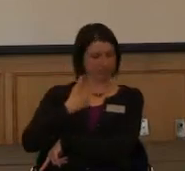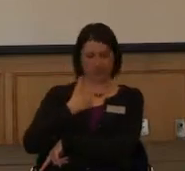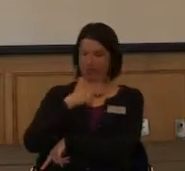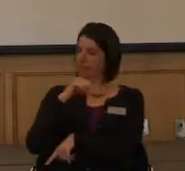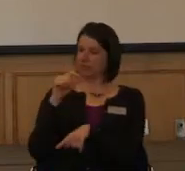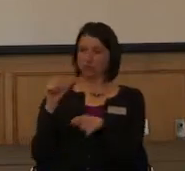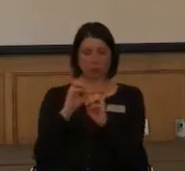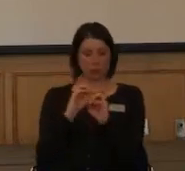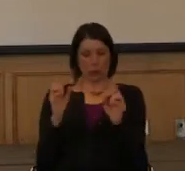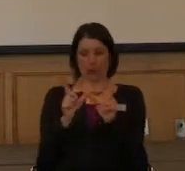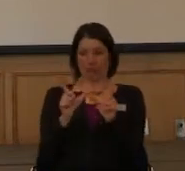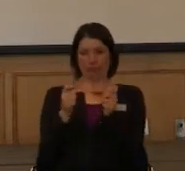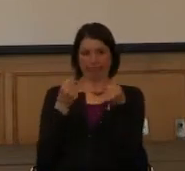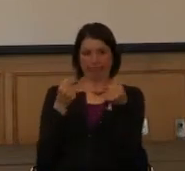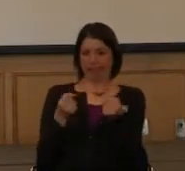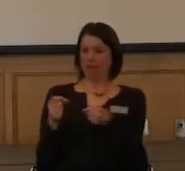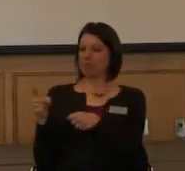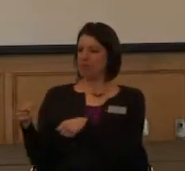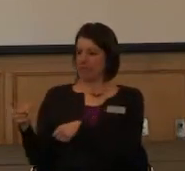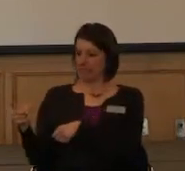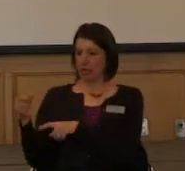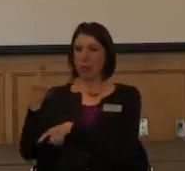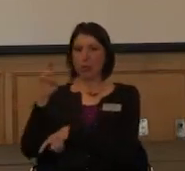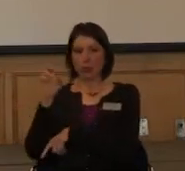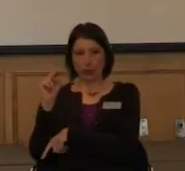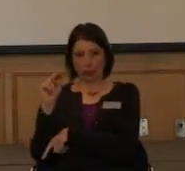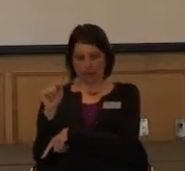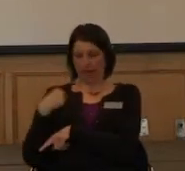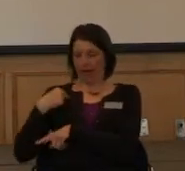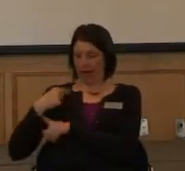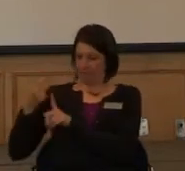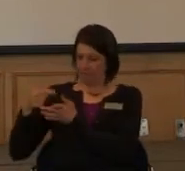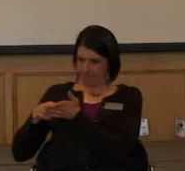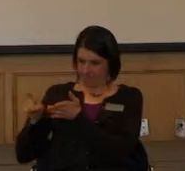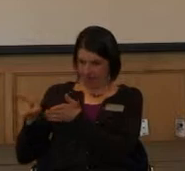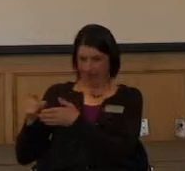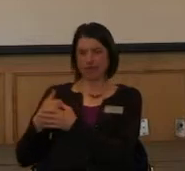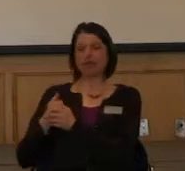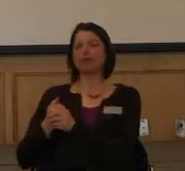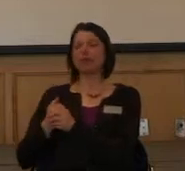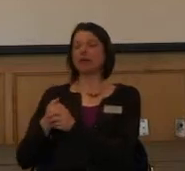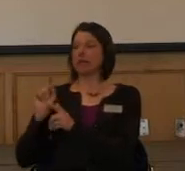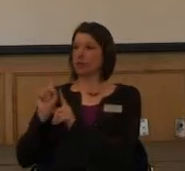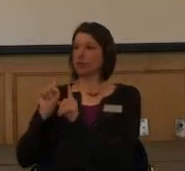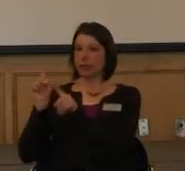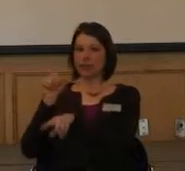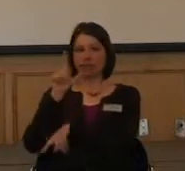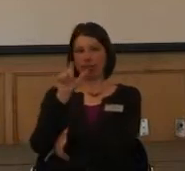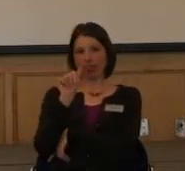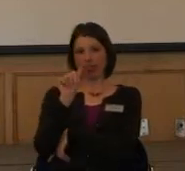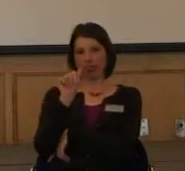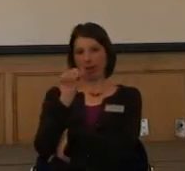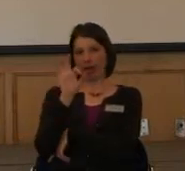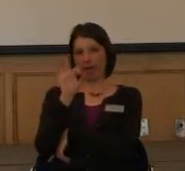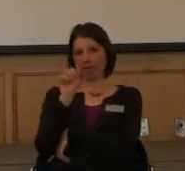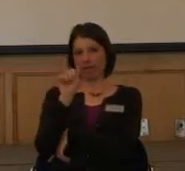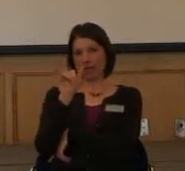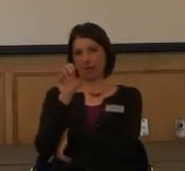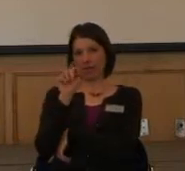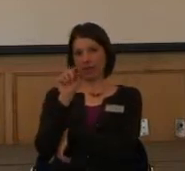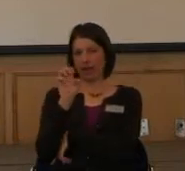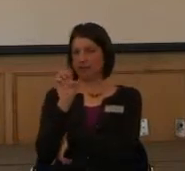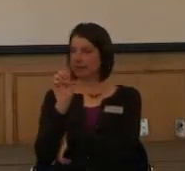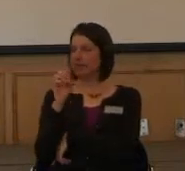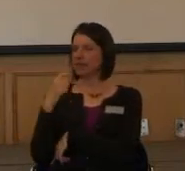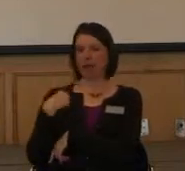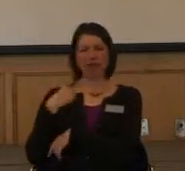So he rented it, but I ultimately paid for it. We went to Lafayette, which is where he and his wife were originally from. And that was